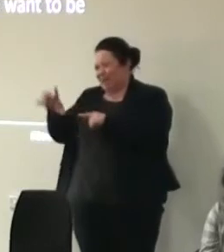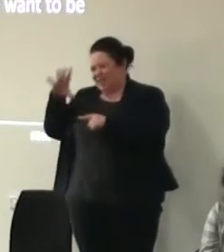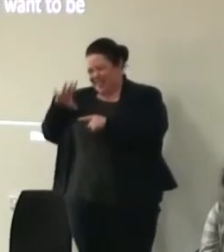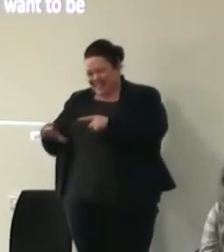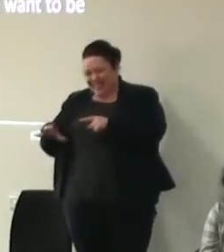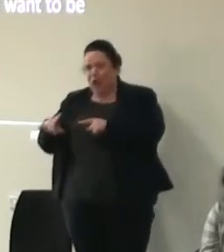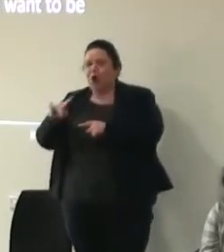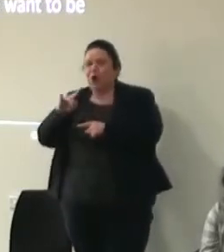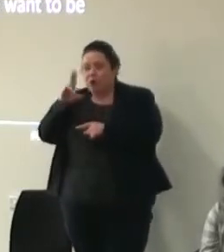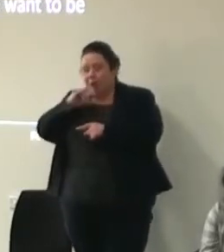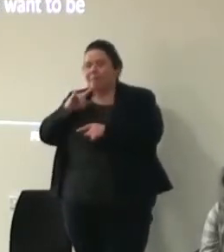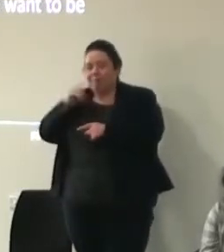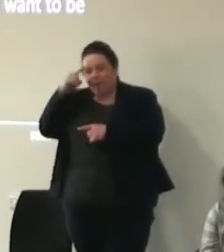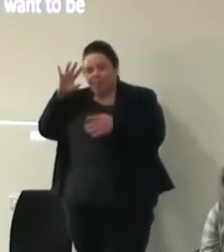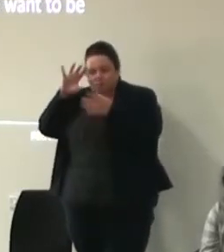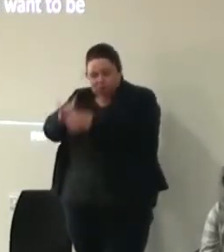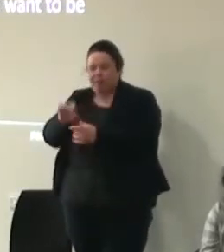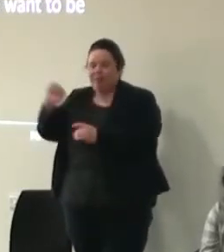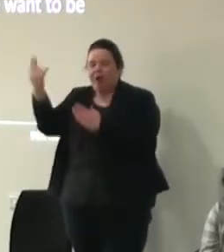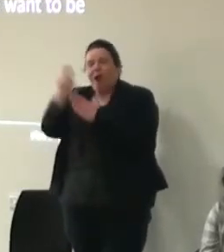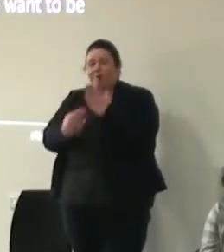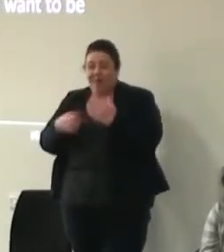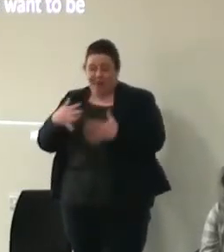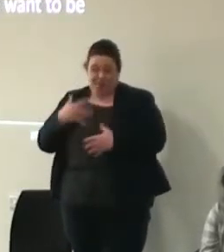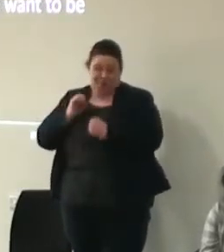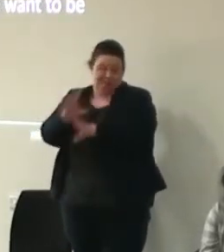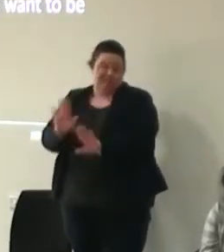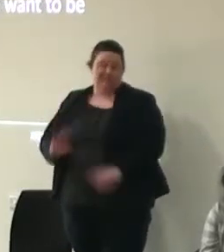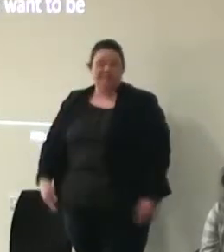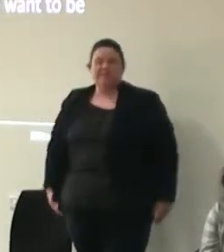can do with their artwork and I just wanted to share what he'd said